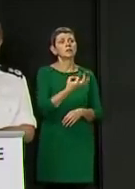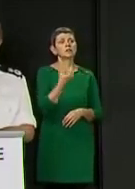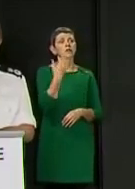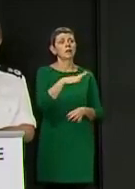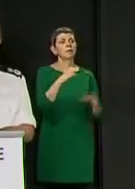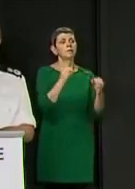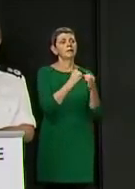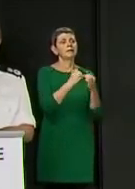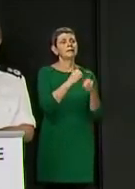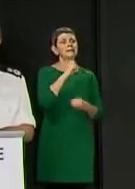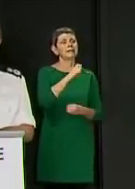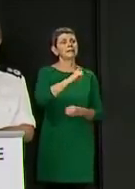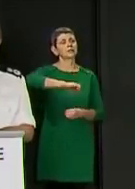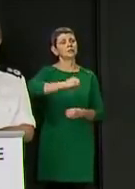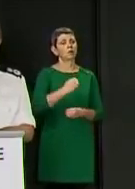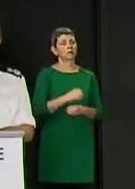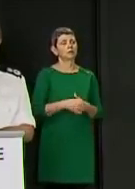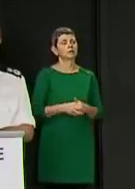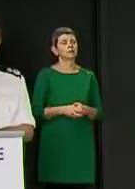BBC Scotland.